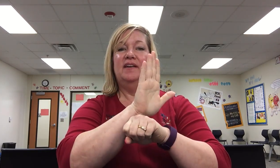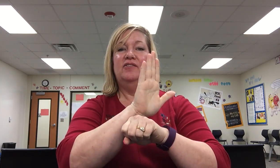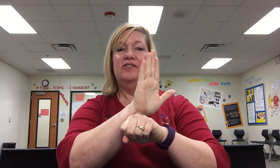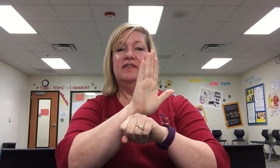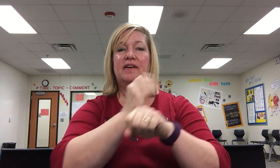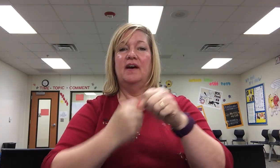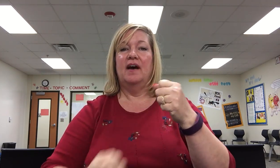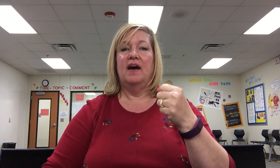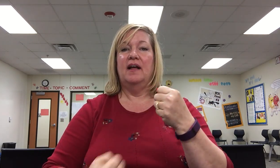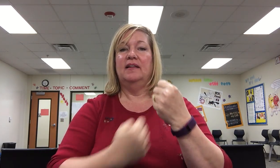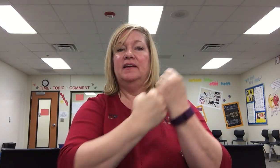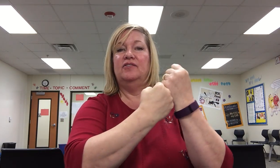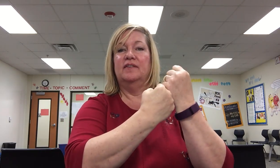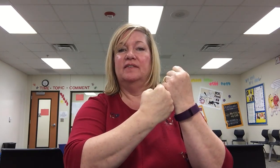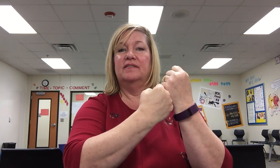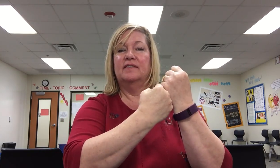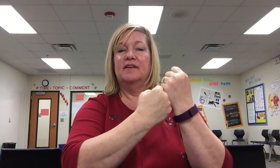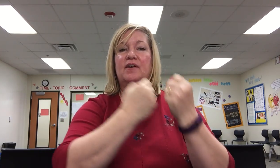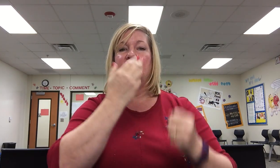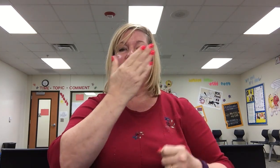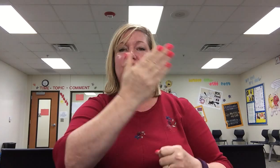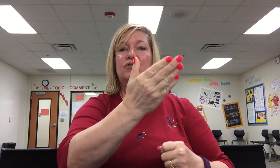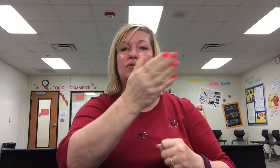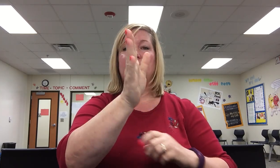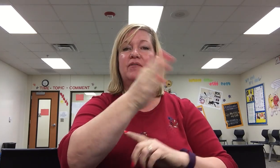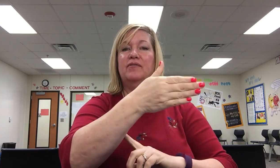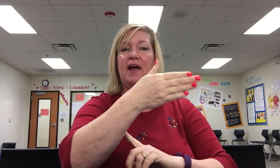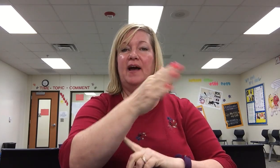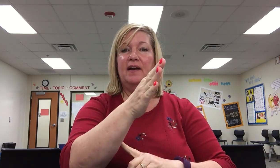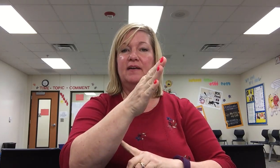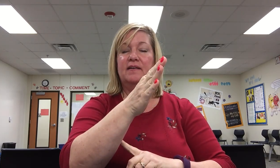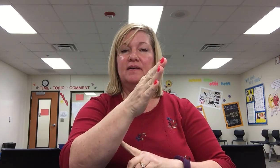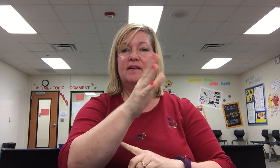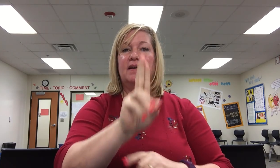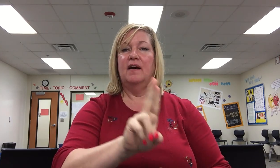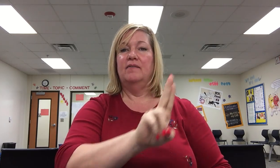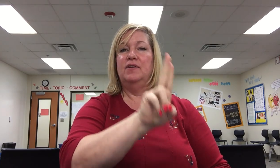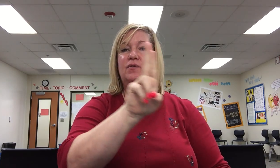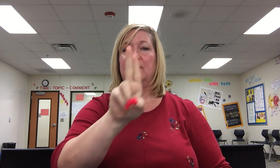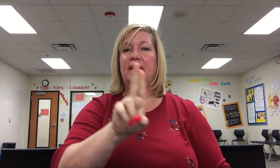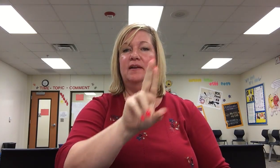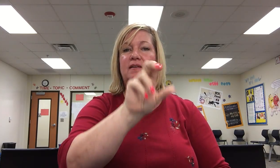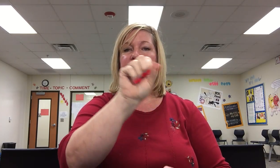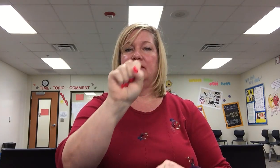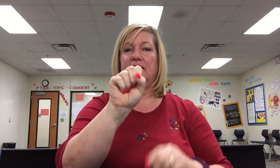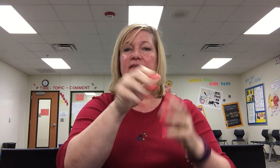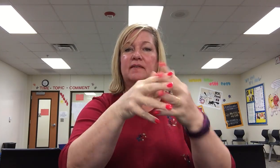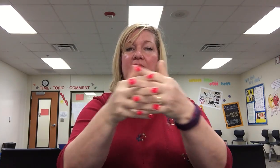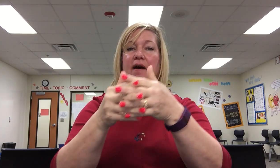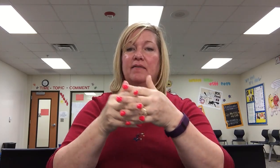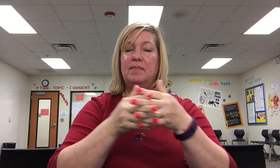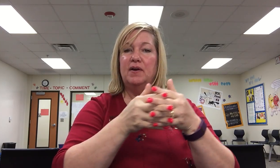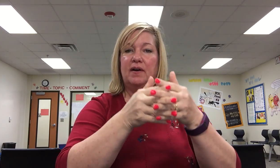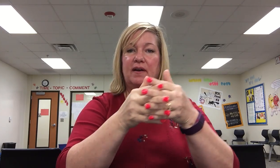allegiance to the flag of the United States of America